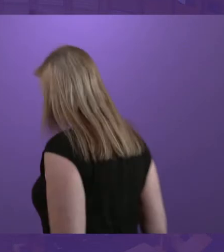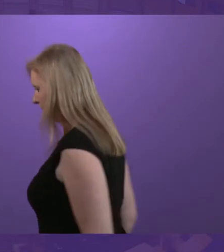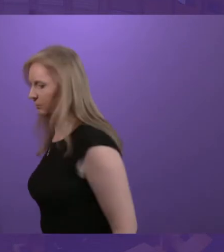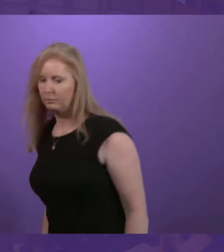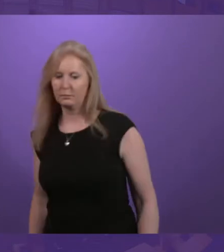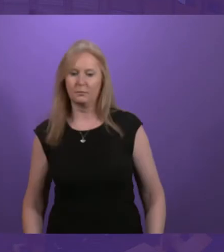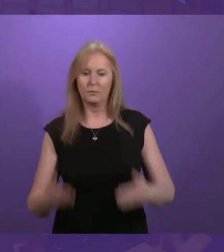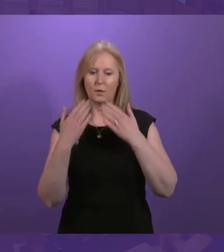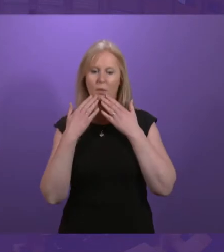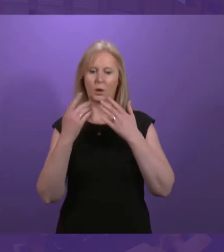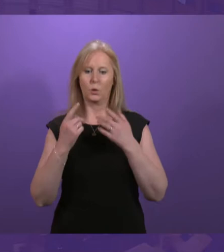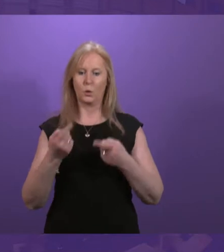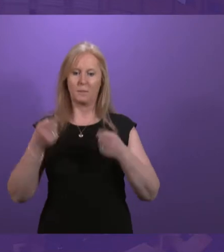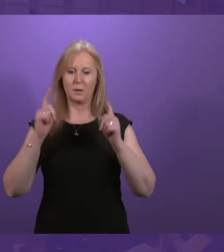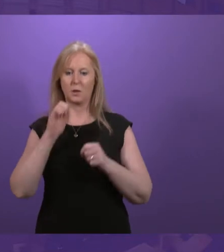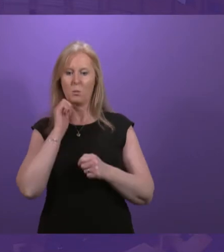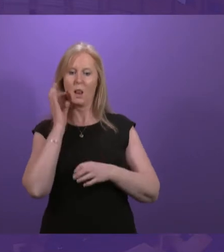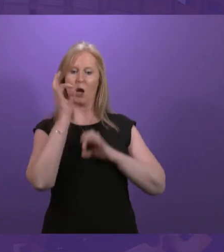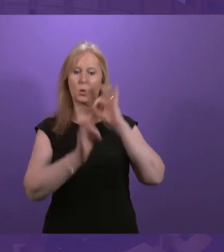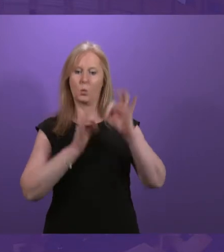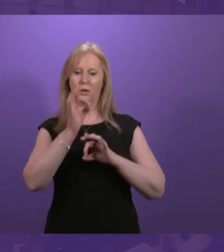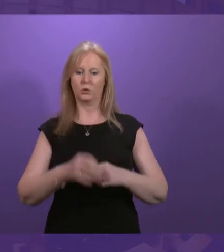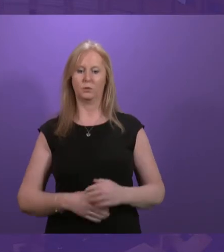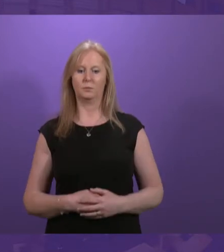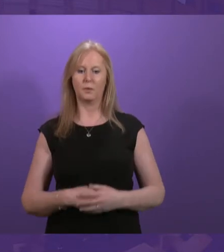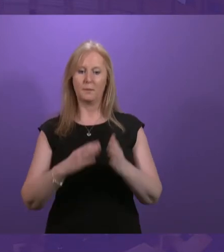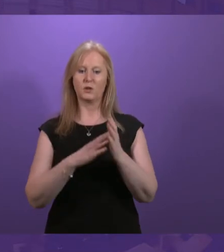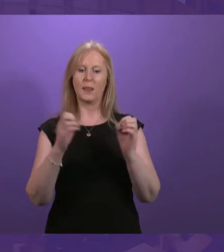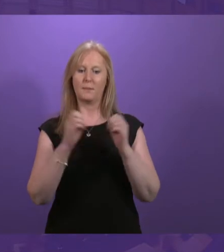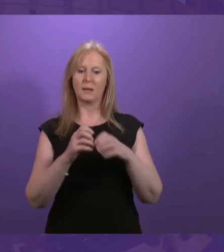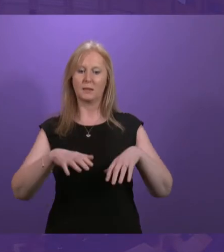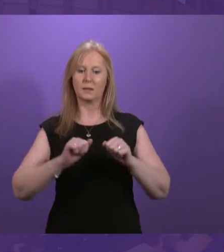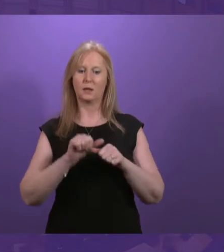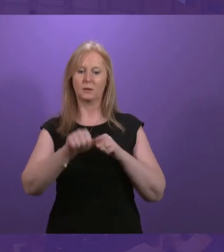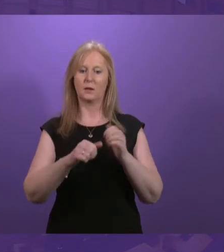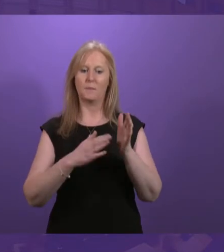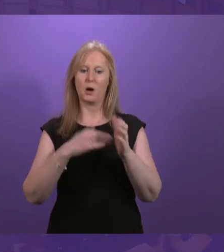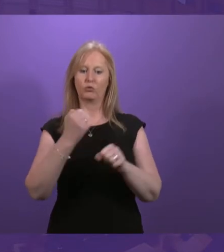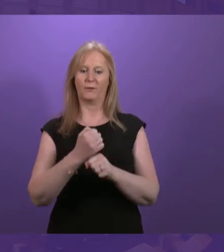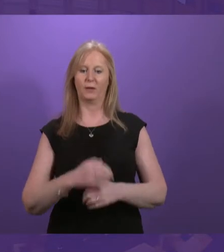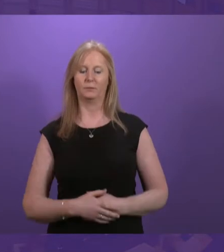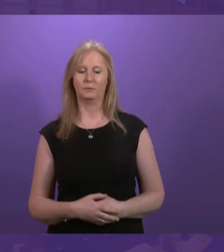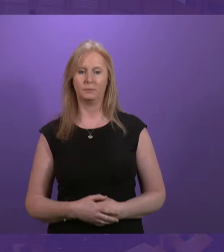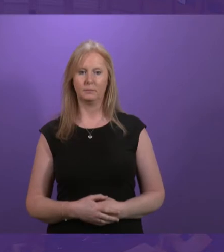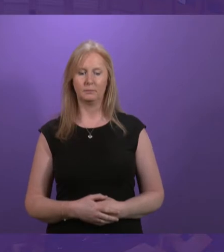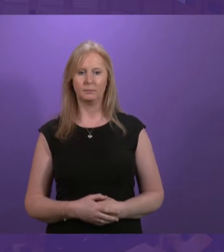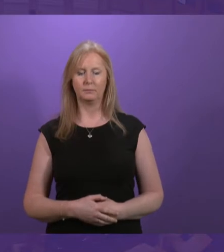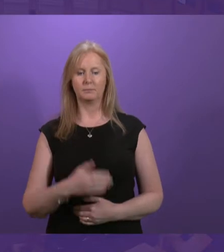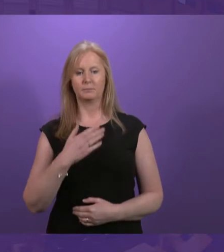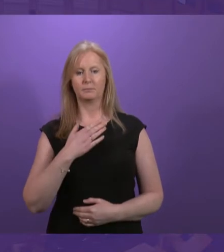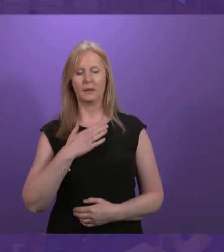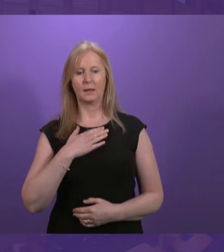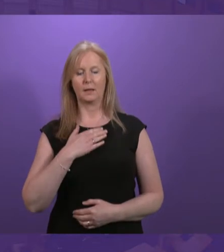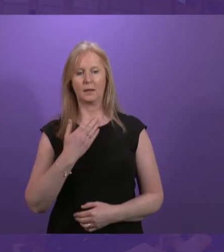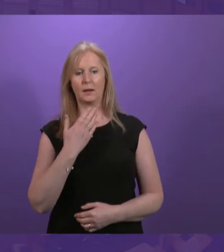Thank you very much. The Minister will now take questions. Start with Michelle Ballantyne to be followed by Mark Griffin. Michelle Ballantyne. Right I'd like to thank the